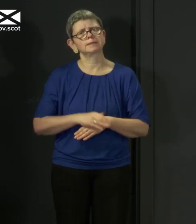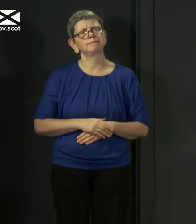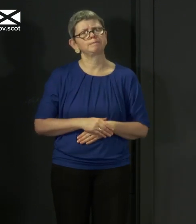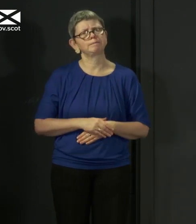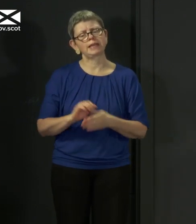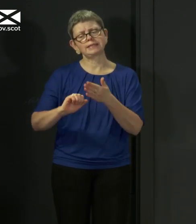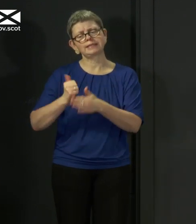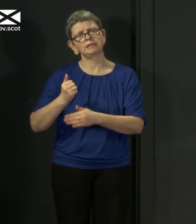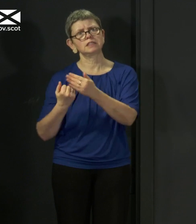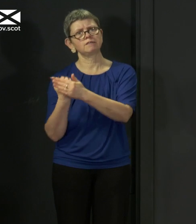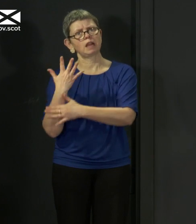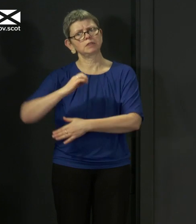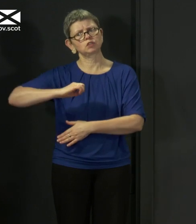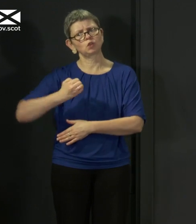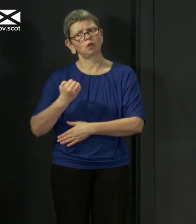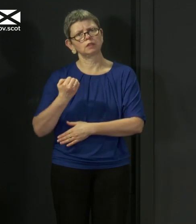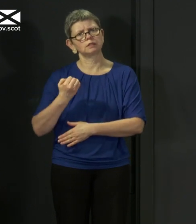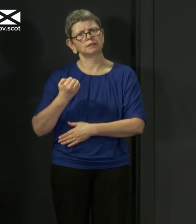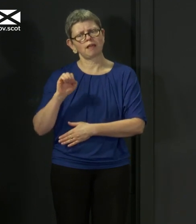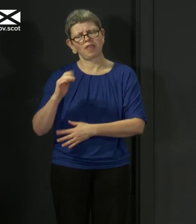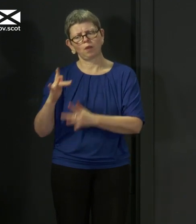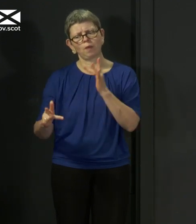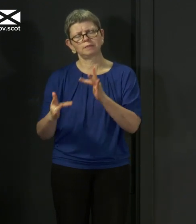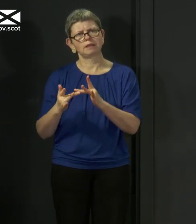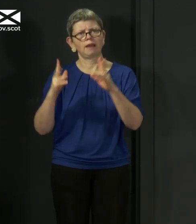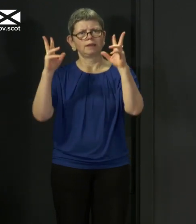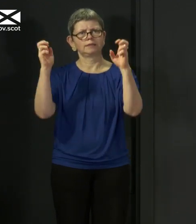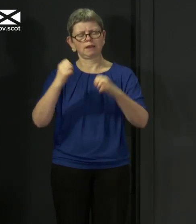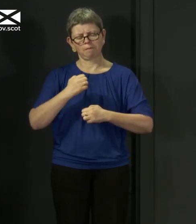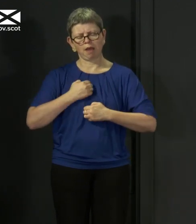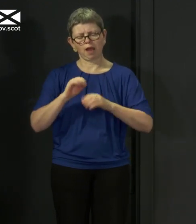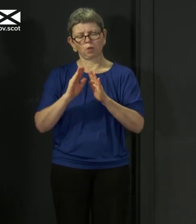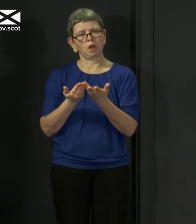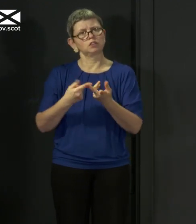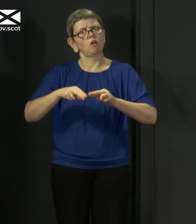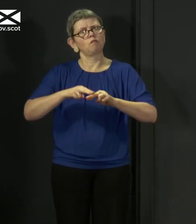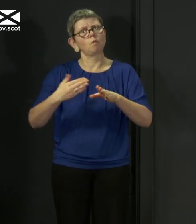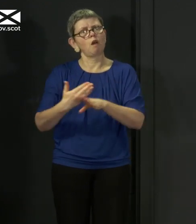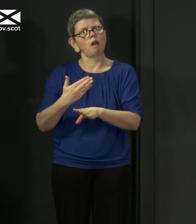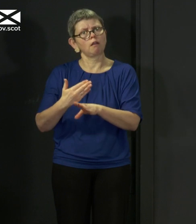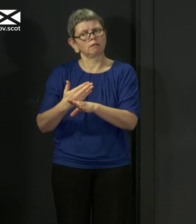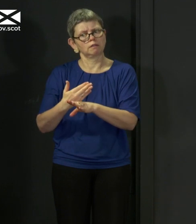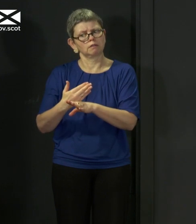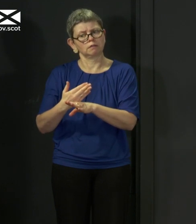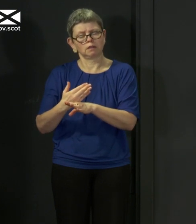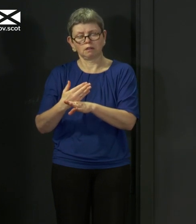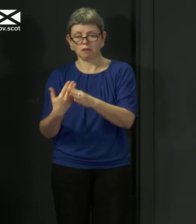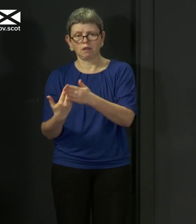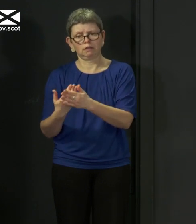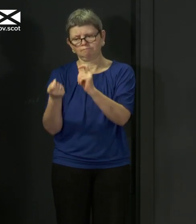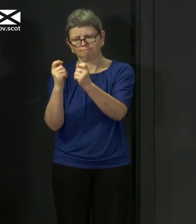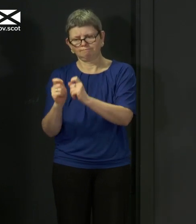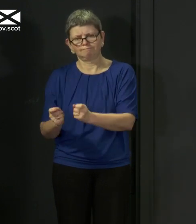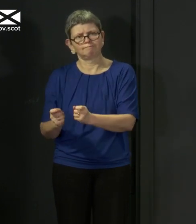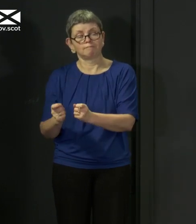have updated their My World of Work website to help people find free courses. This new service has been